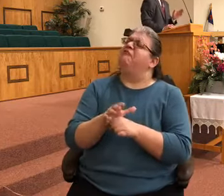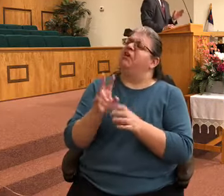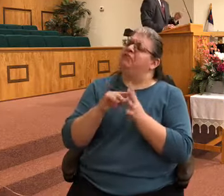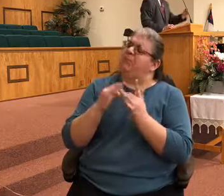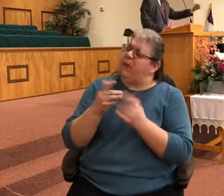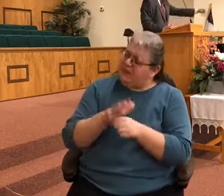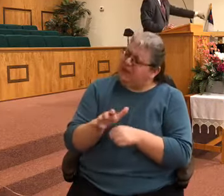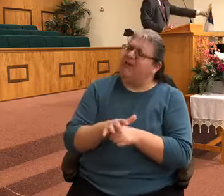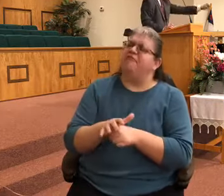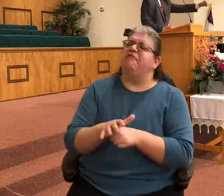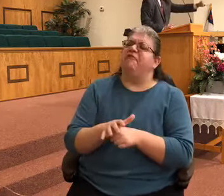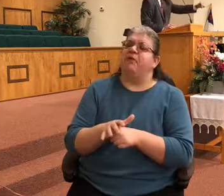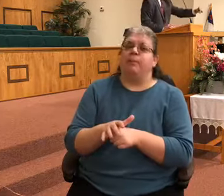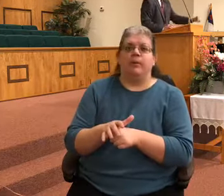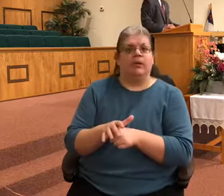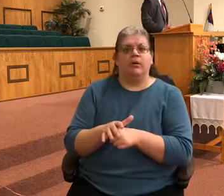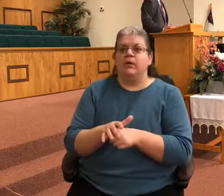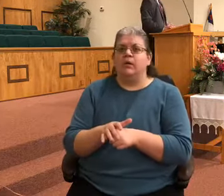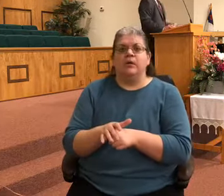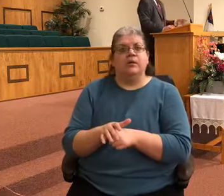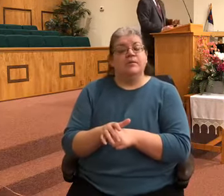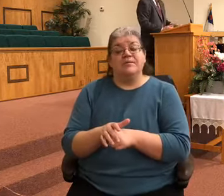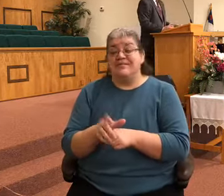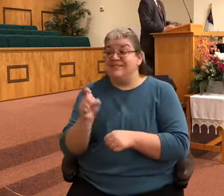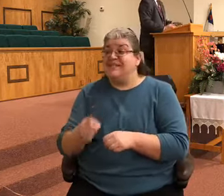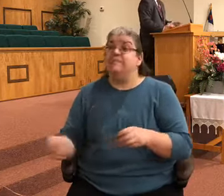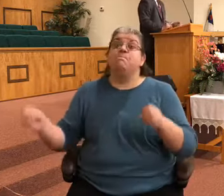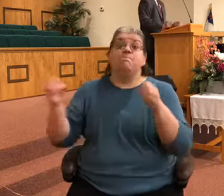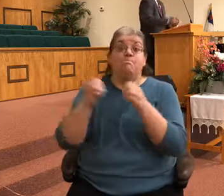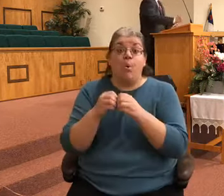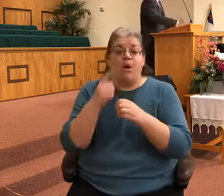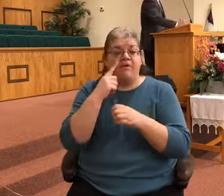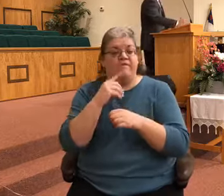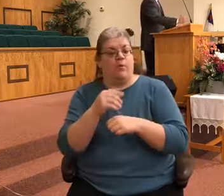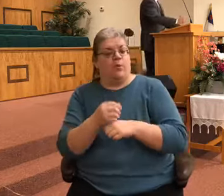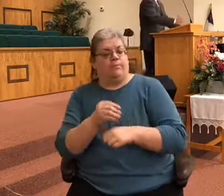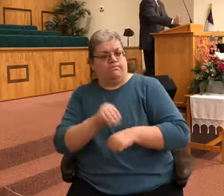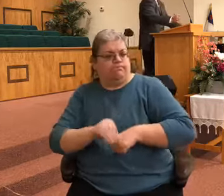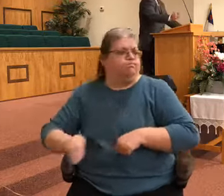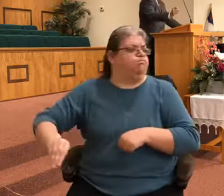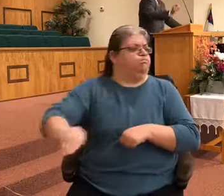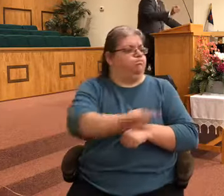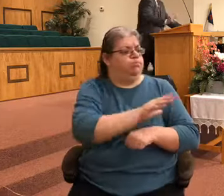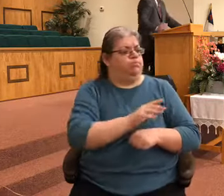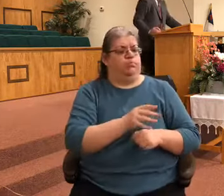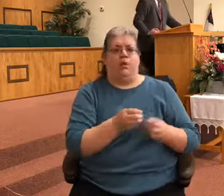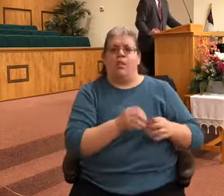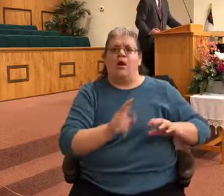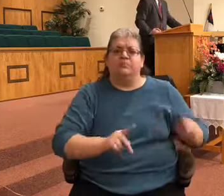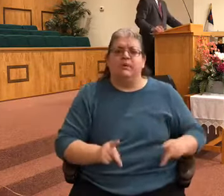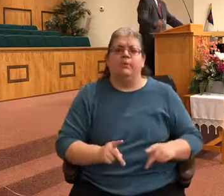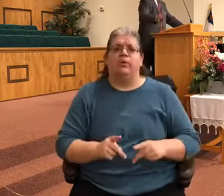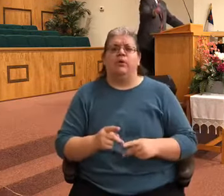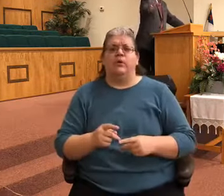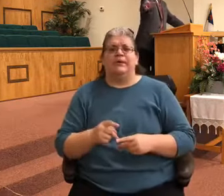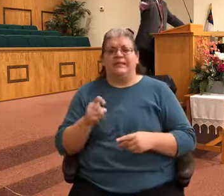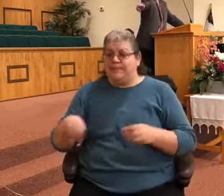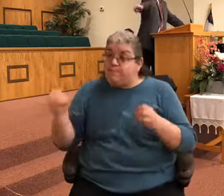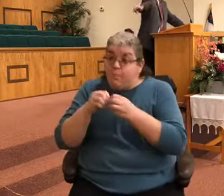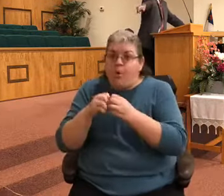impact in the lost souls around us. And by the way, it's easy to do just enough to make yourself feel good and yet let the